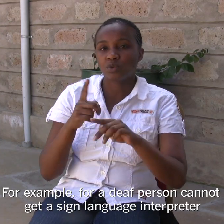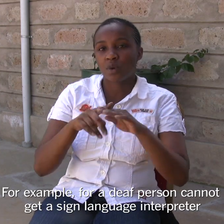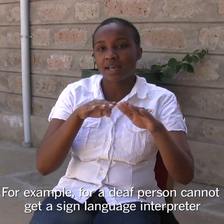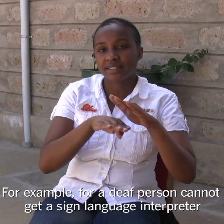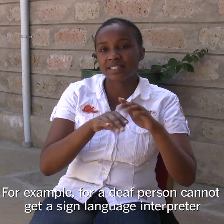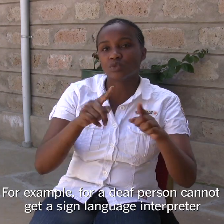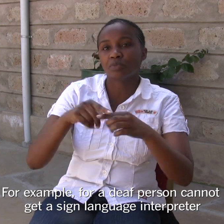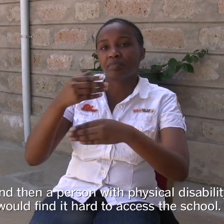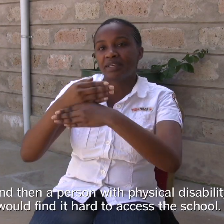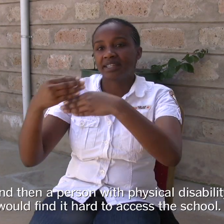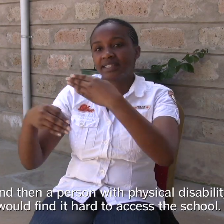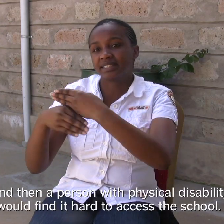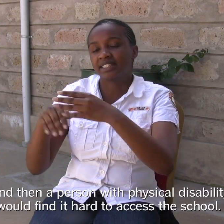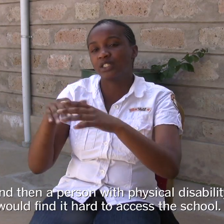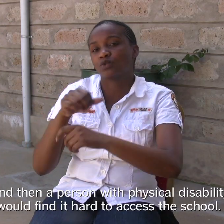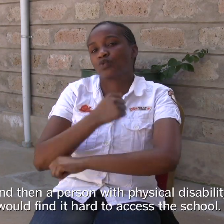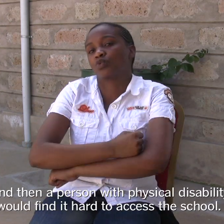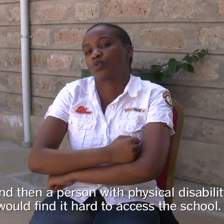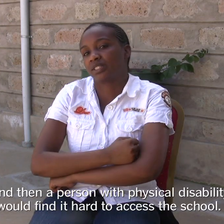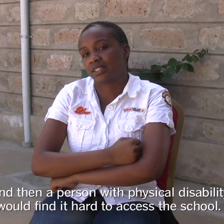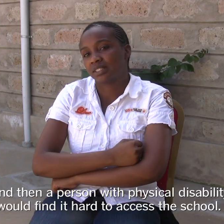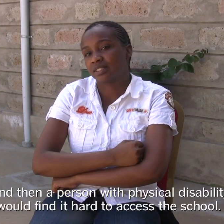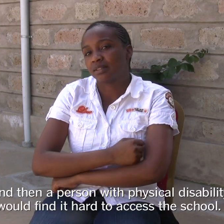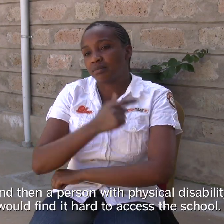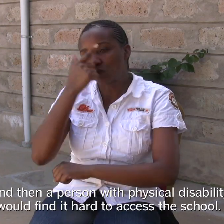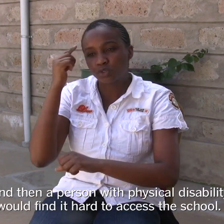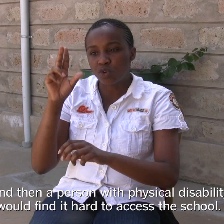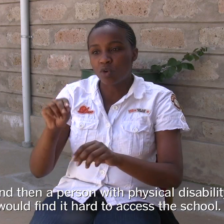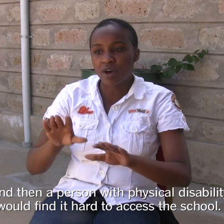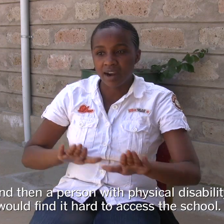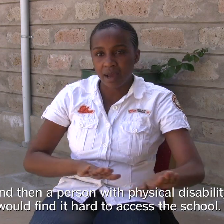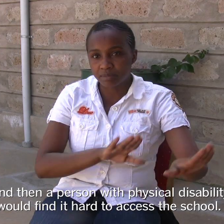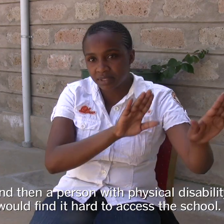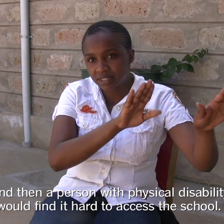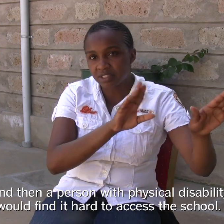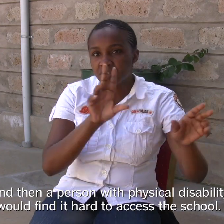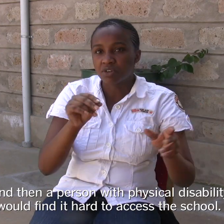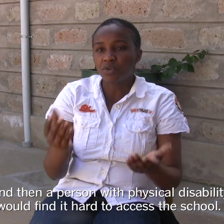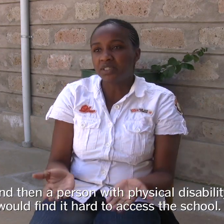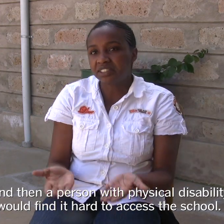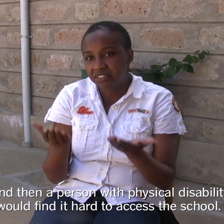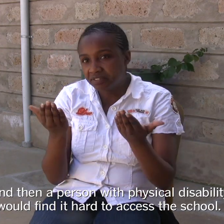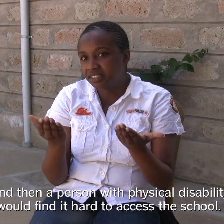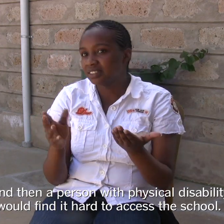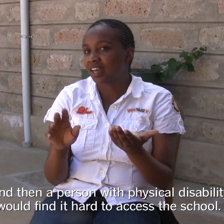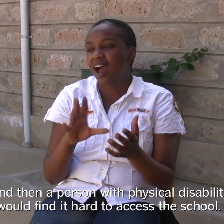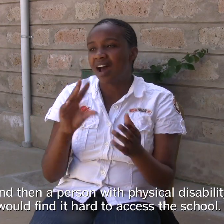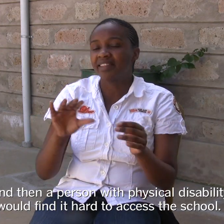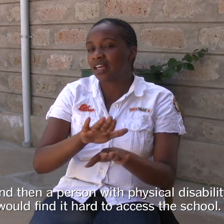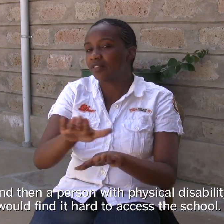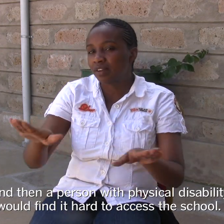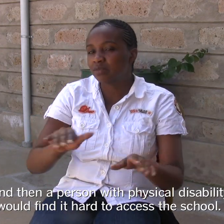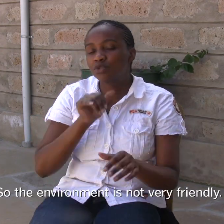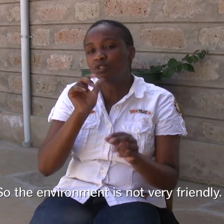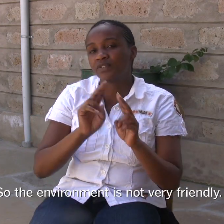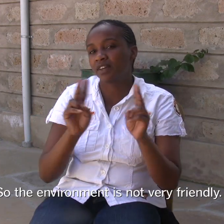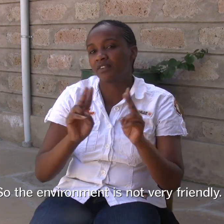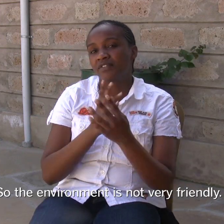interpreter, and then a person with a physical disability would find it hard to access a school. So the